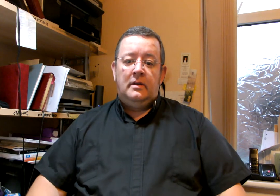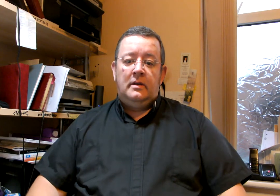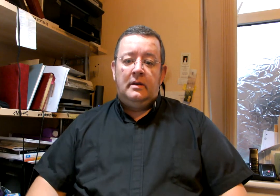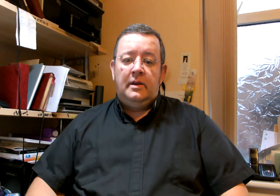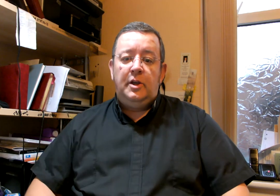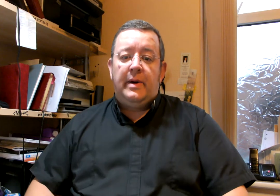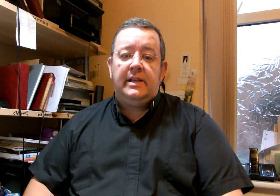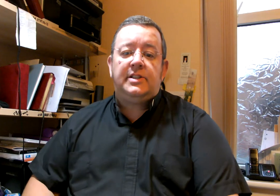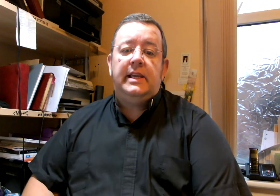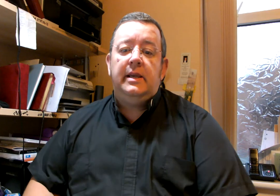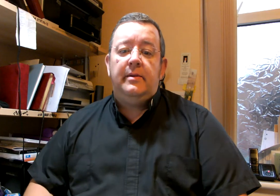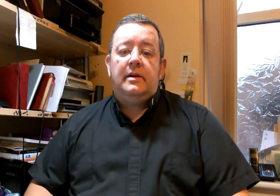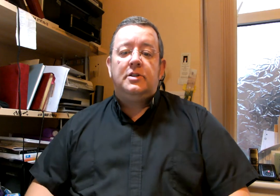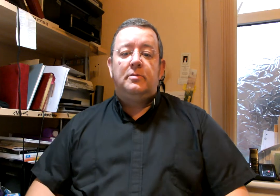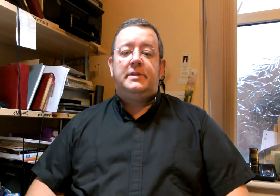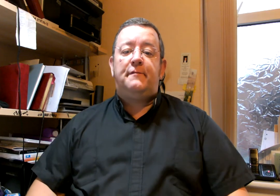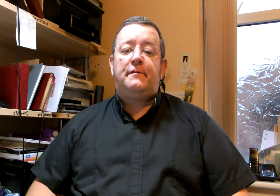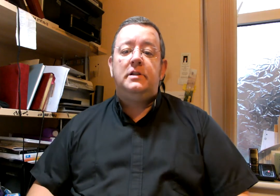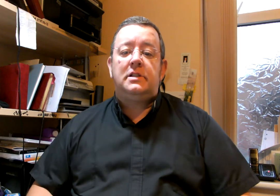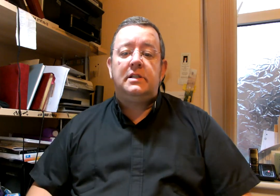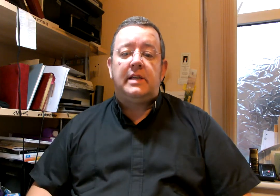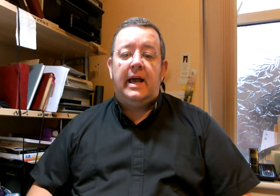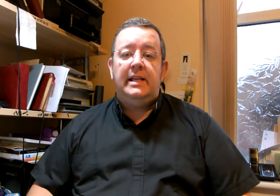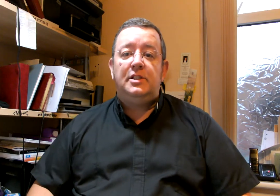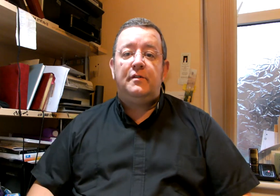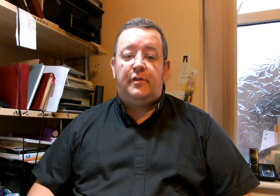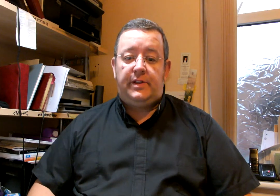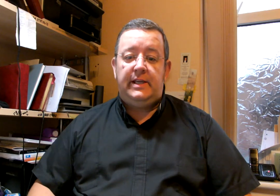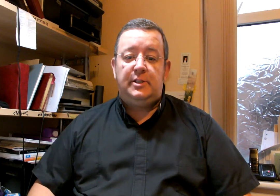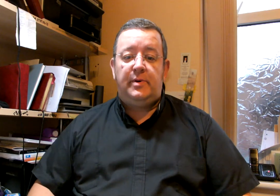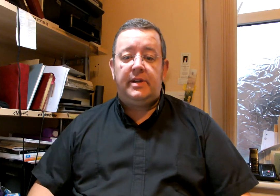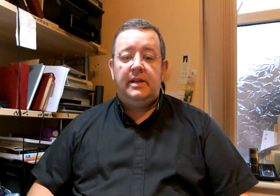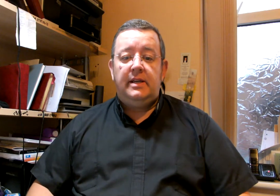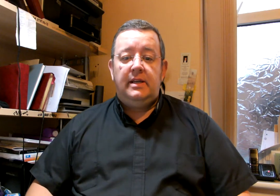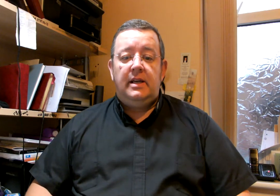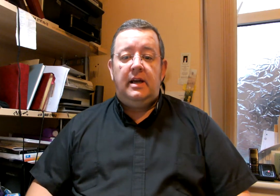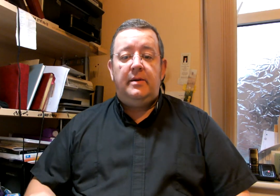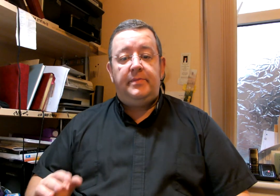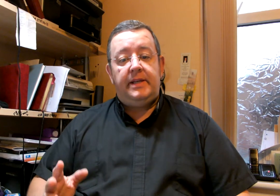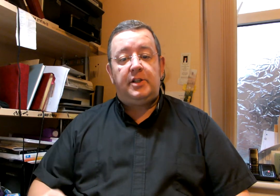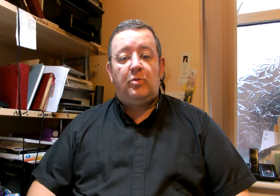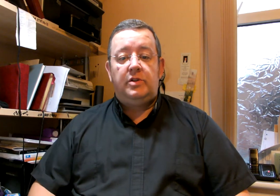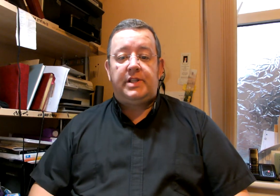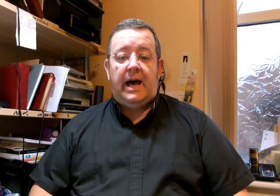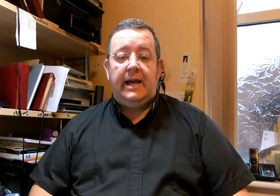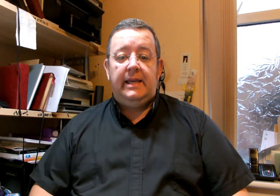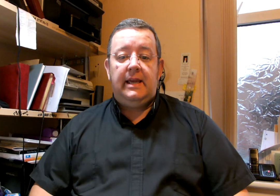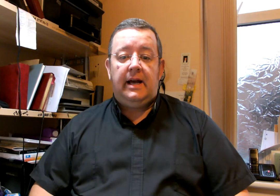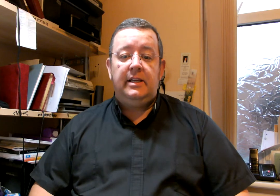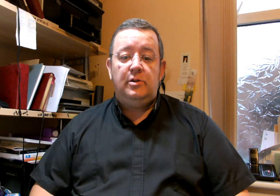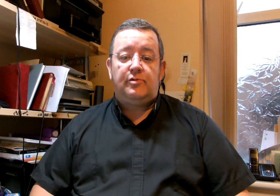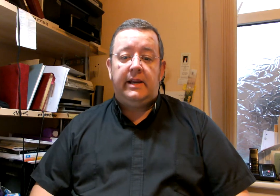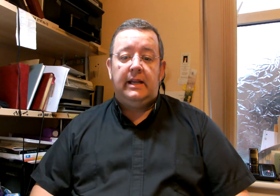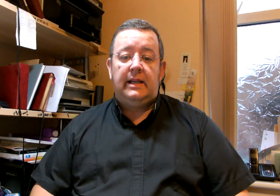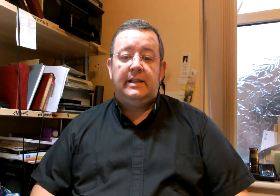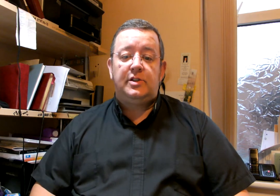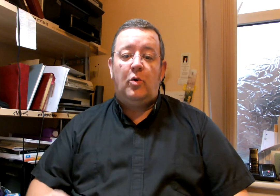You might see some different signs for these, but these are the ones that I use regularly. So,